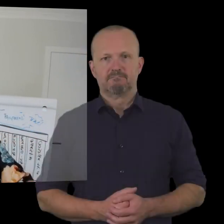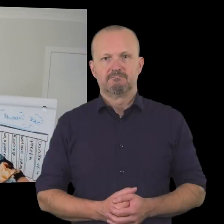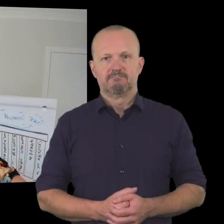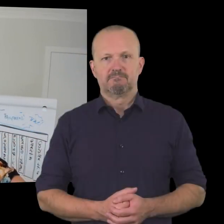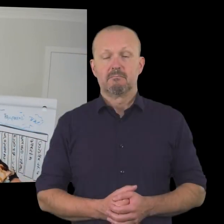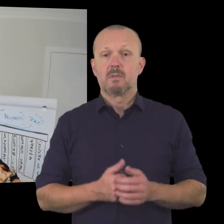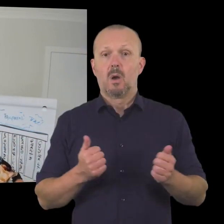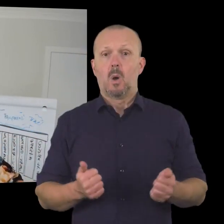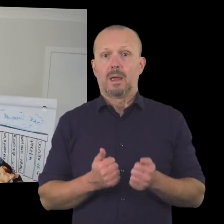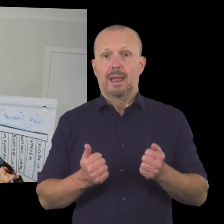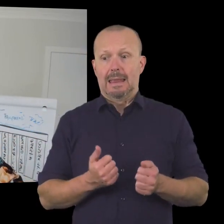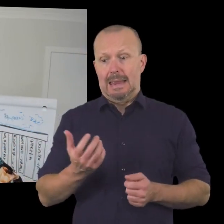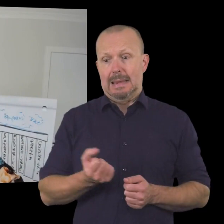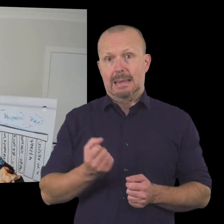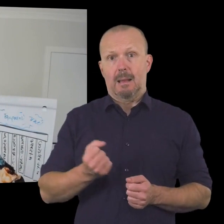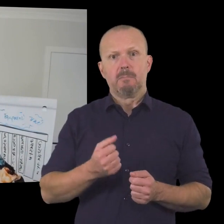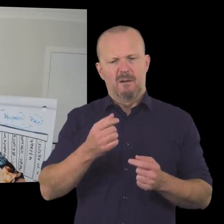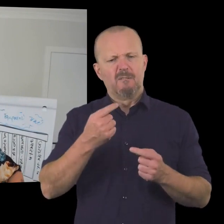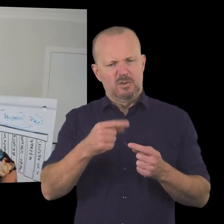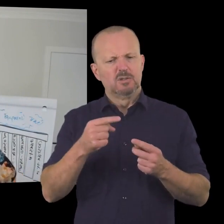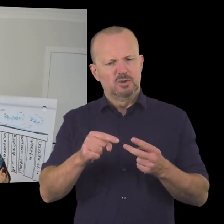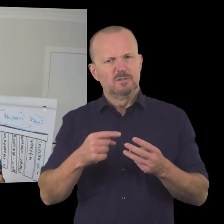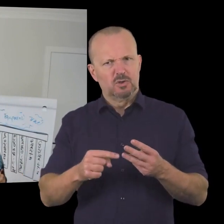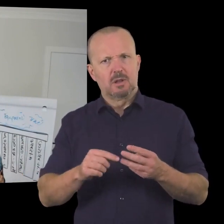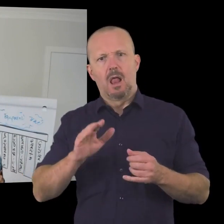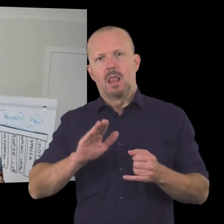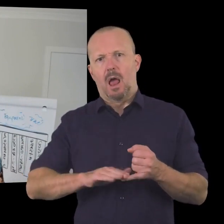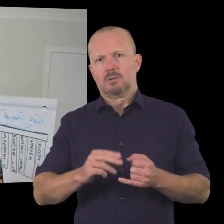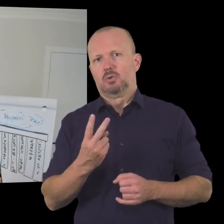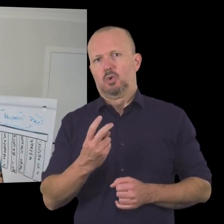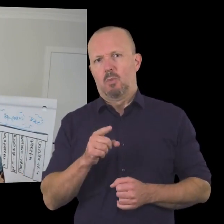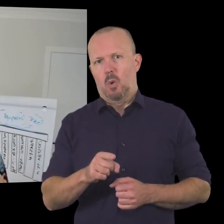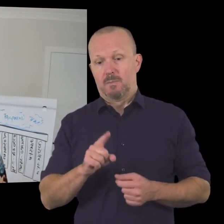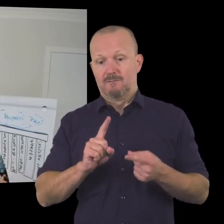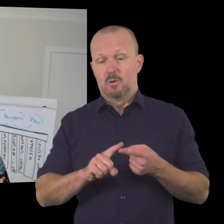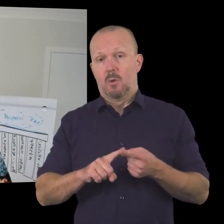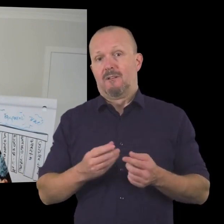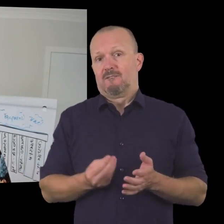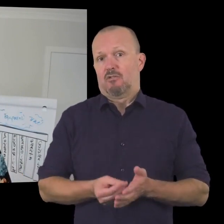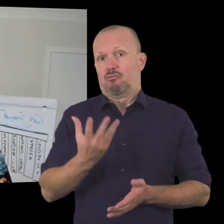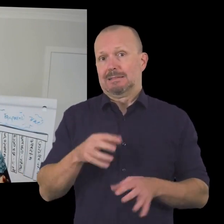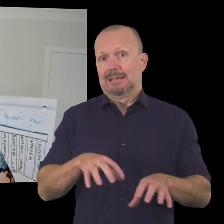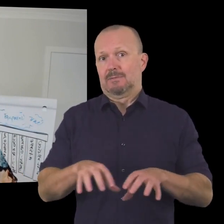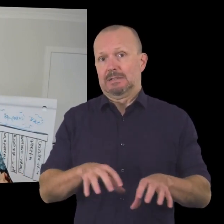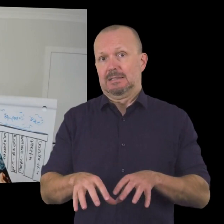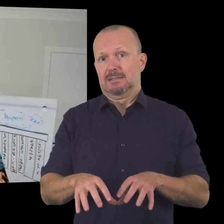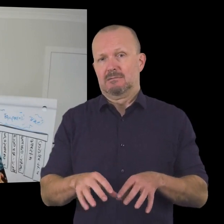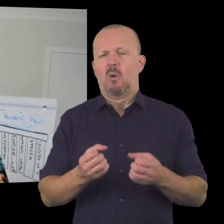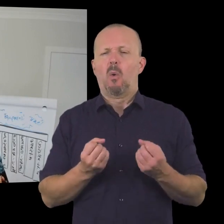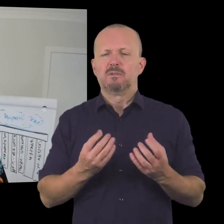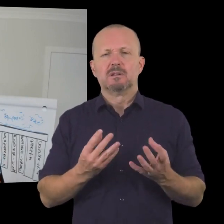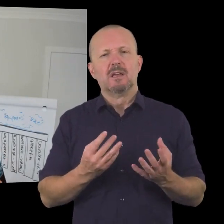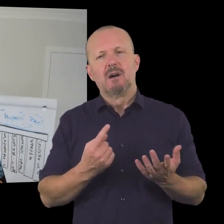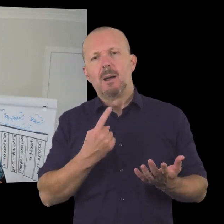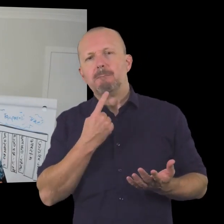all right last two income streams i'm going to cover very very quickly uh first one is fundraising activities and often when i start